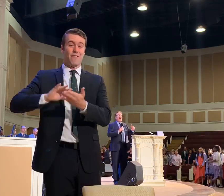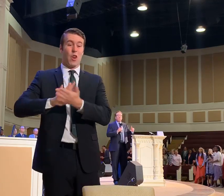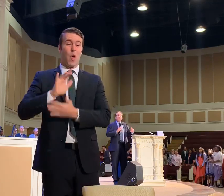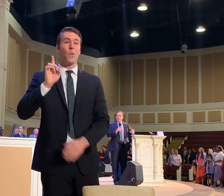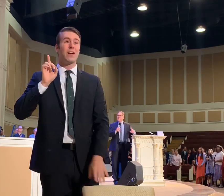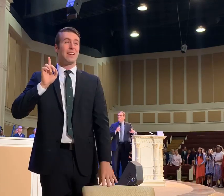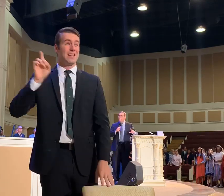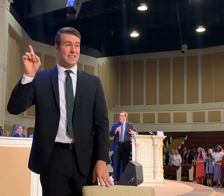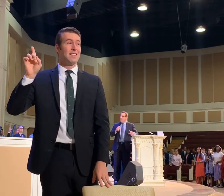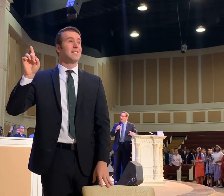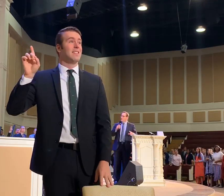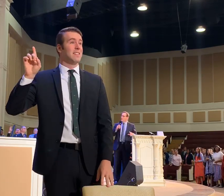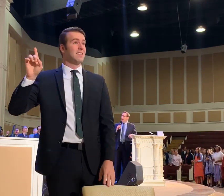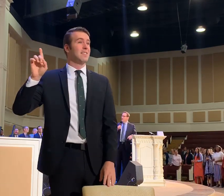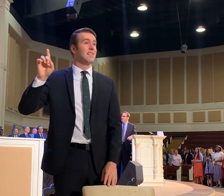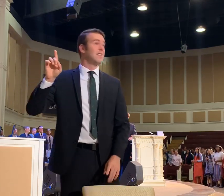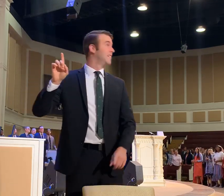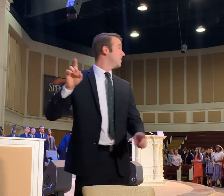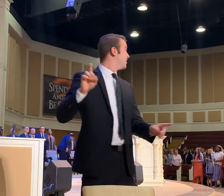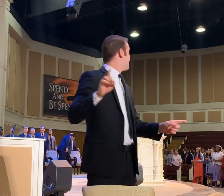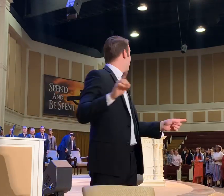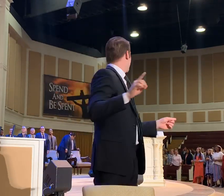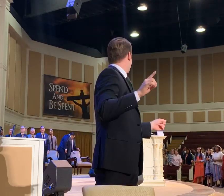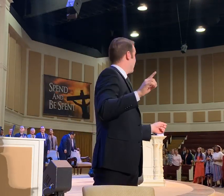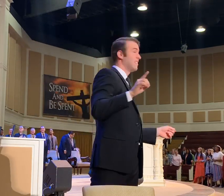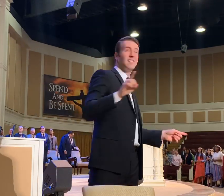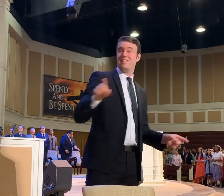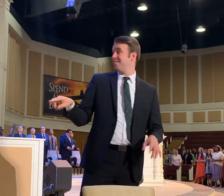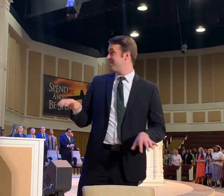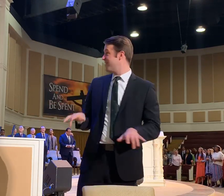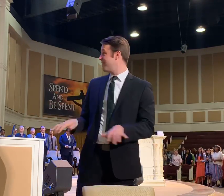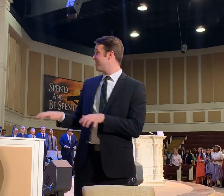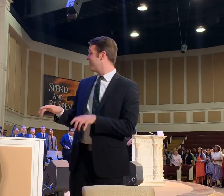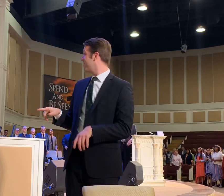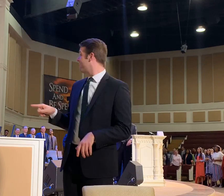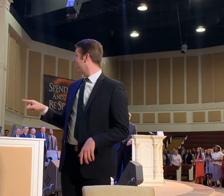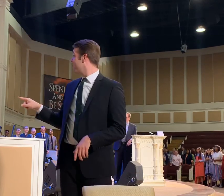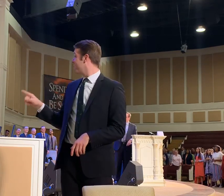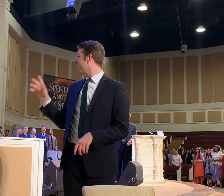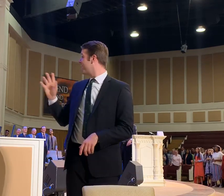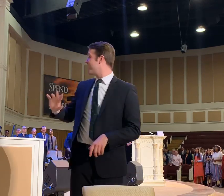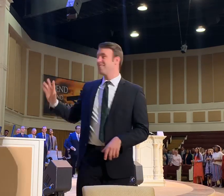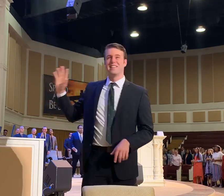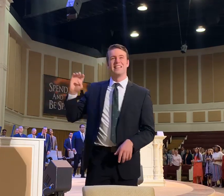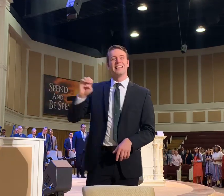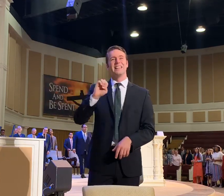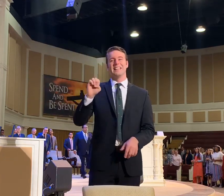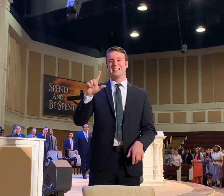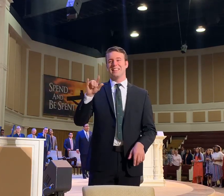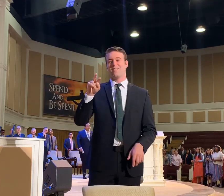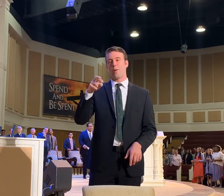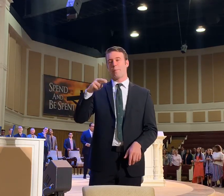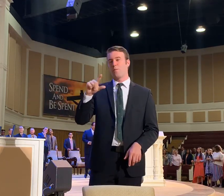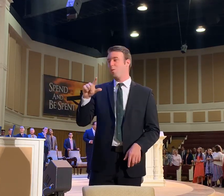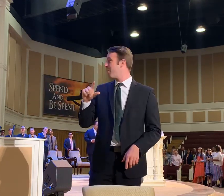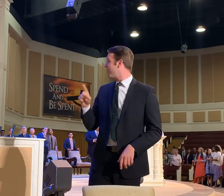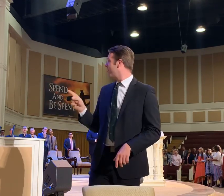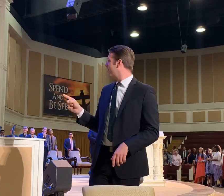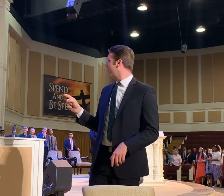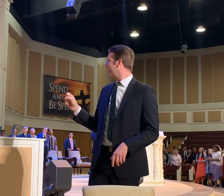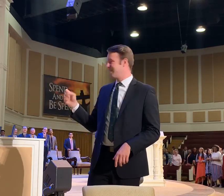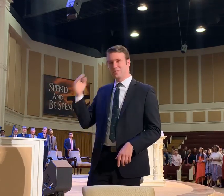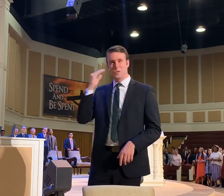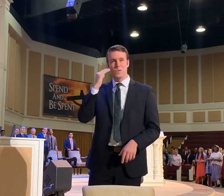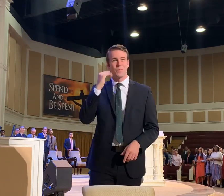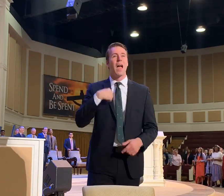glory. Man, you're dating yourself. You know that one? They say that means Liverpool. Amen! I'm